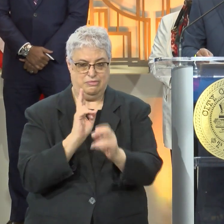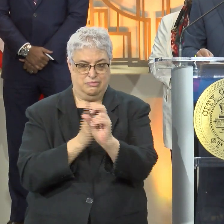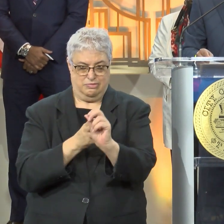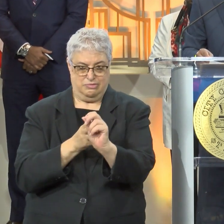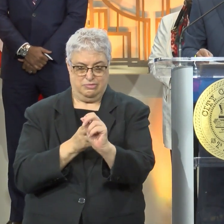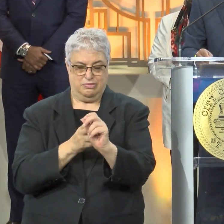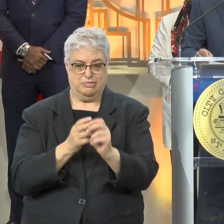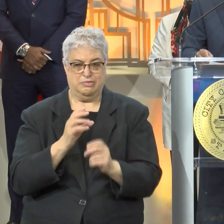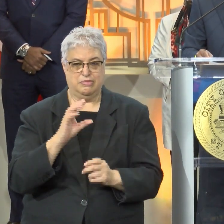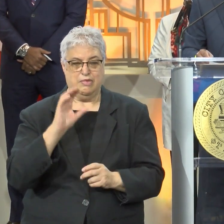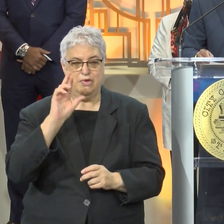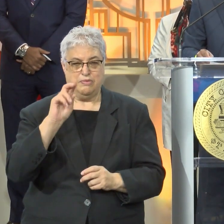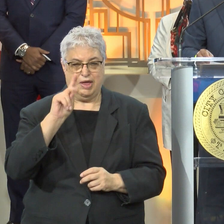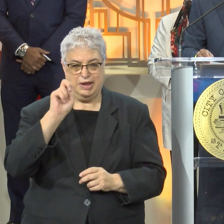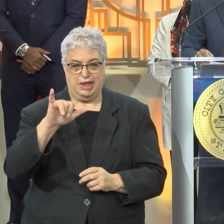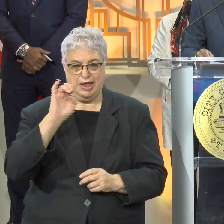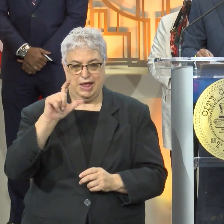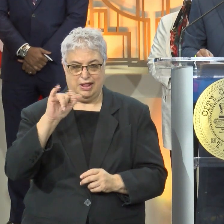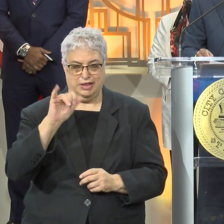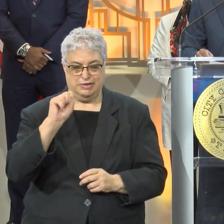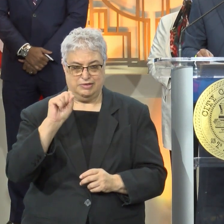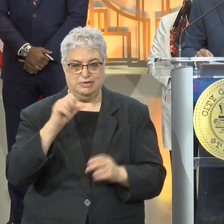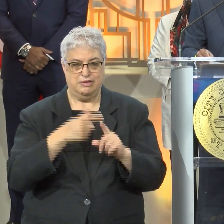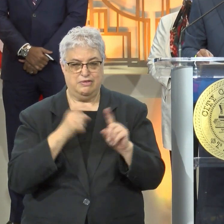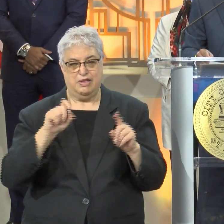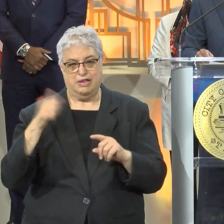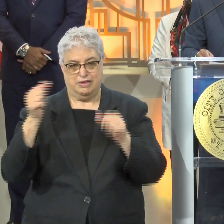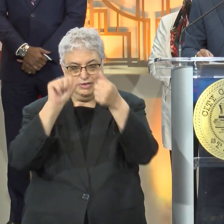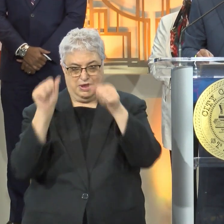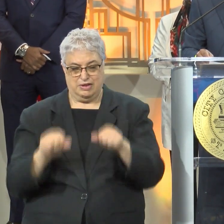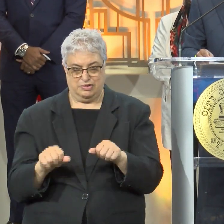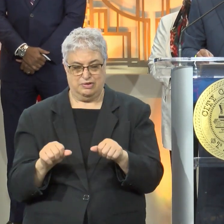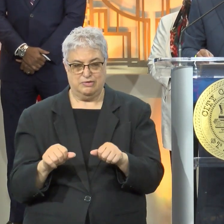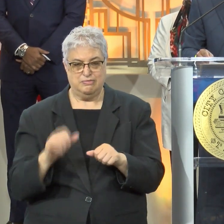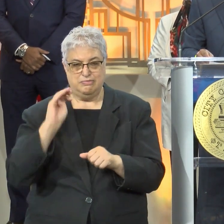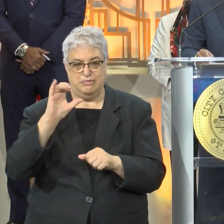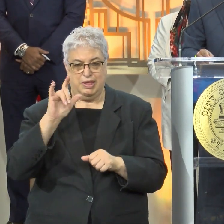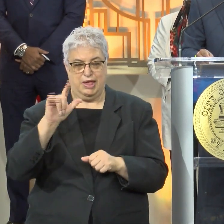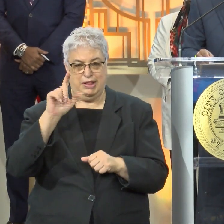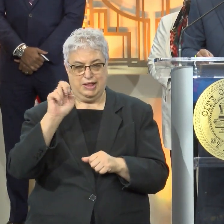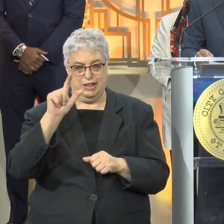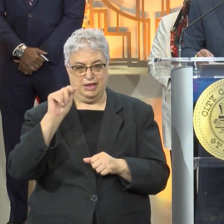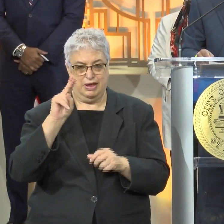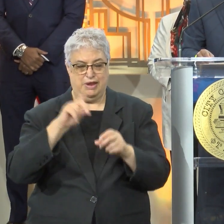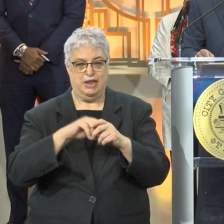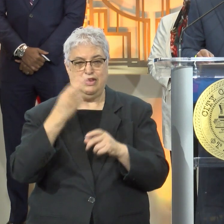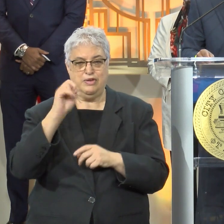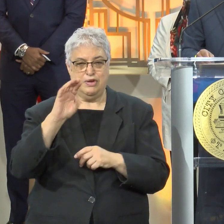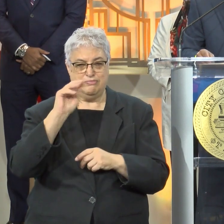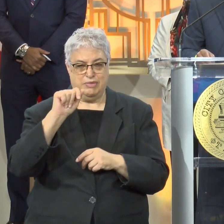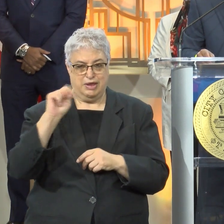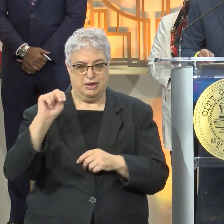Commissioner Rodney Ellis when a statue, and others, when a statue honoring Mickey Leland was unveiled in Herman Park.